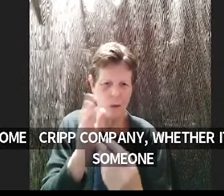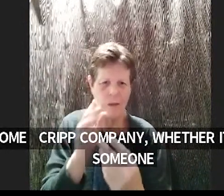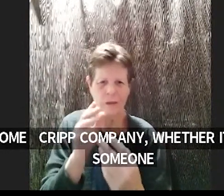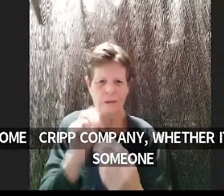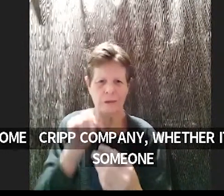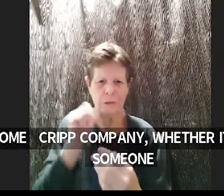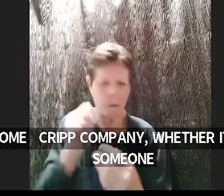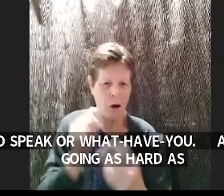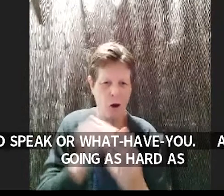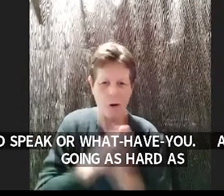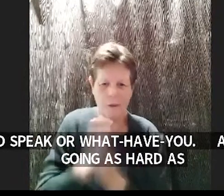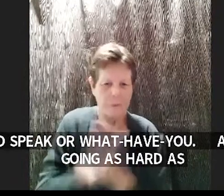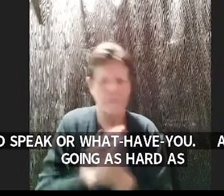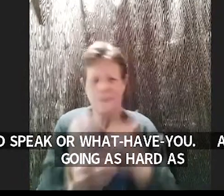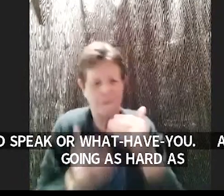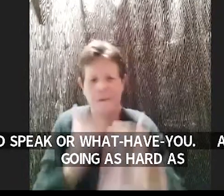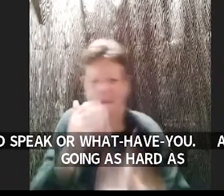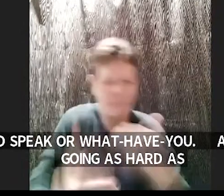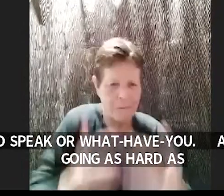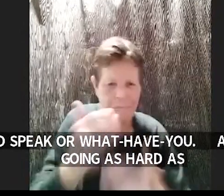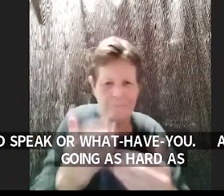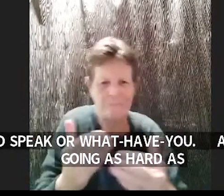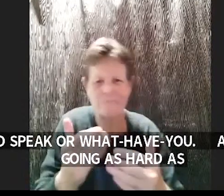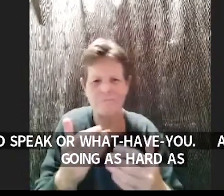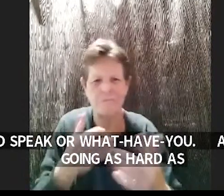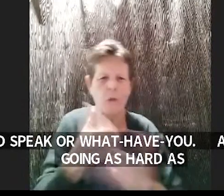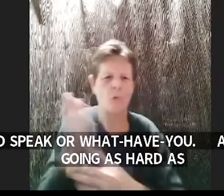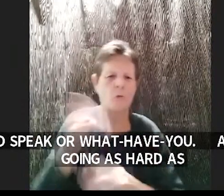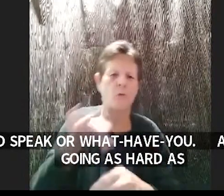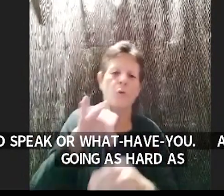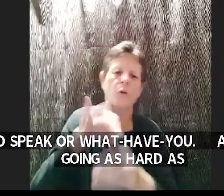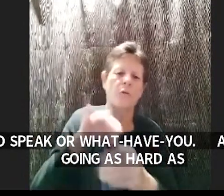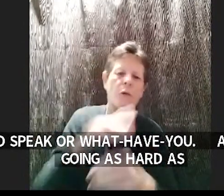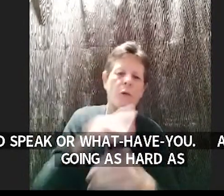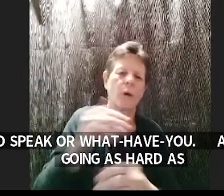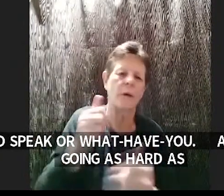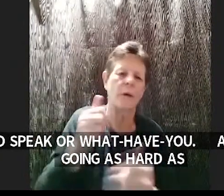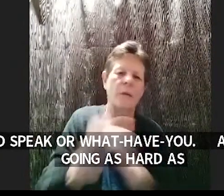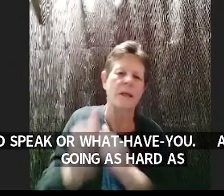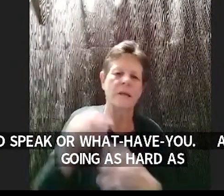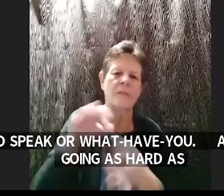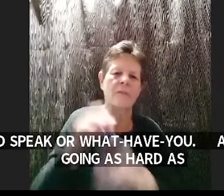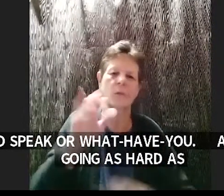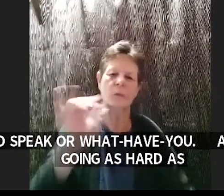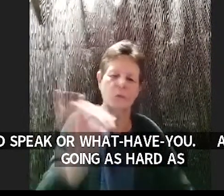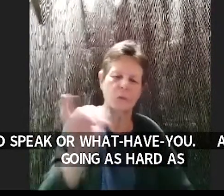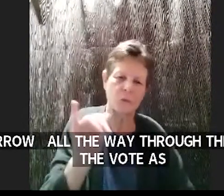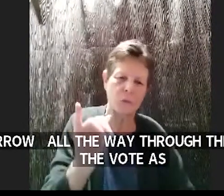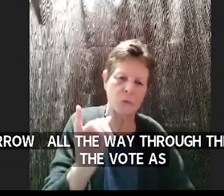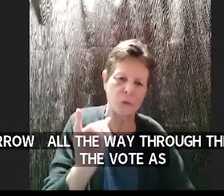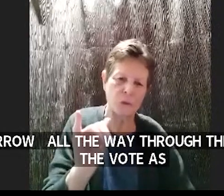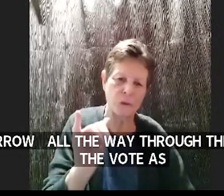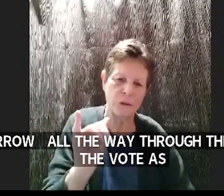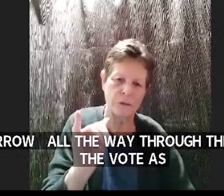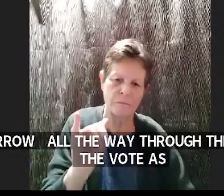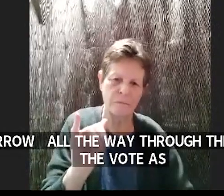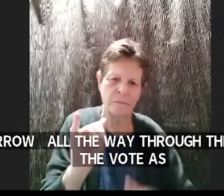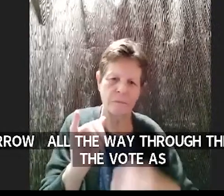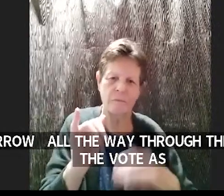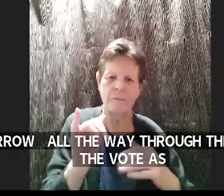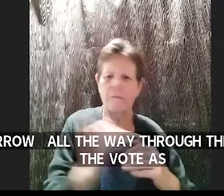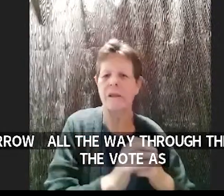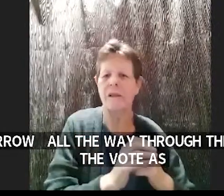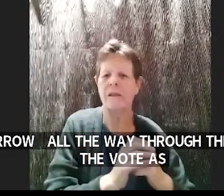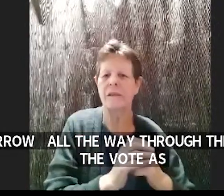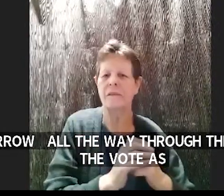way through the vote and pass the vote um as much as we have support and broadcasters and it sounds like we